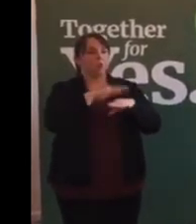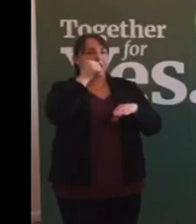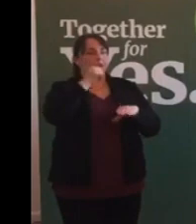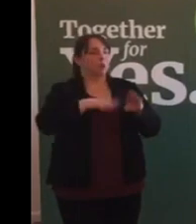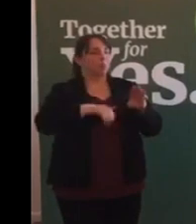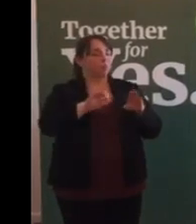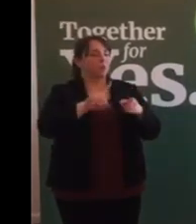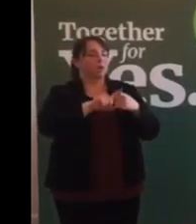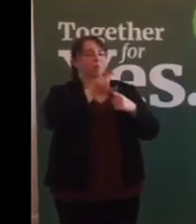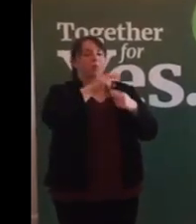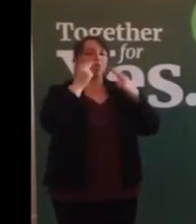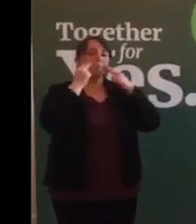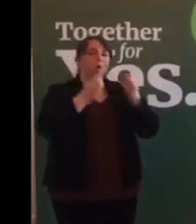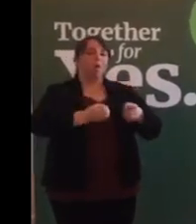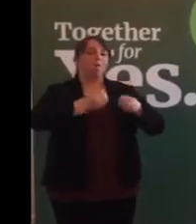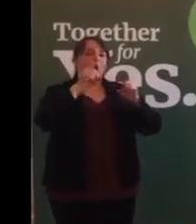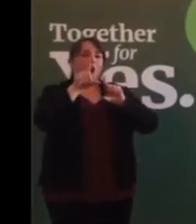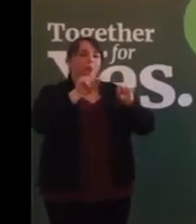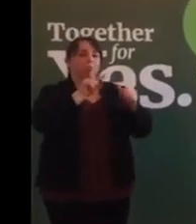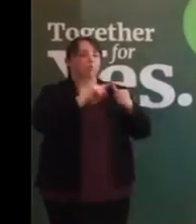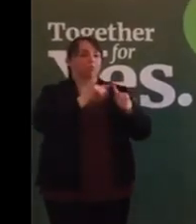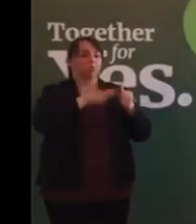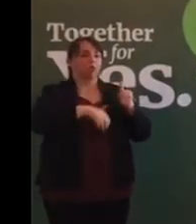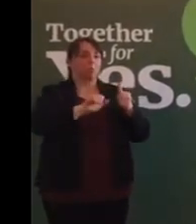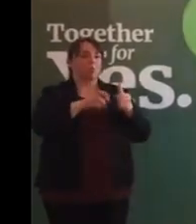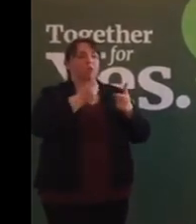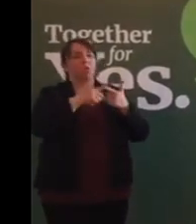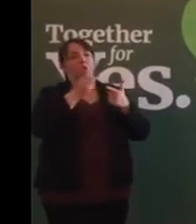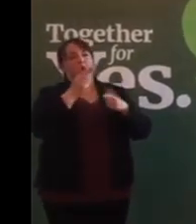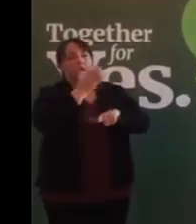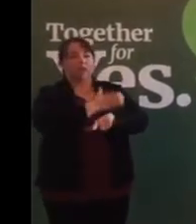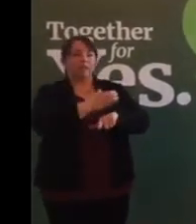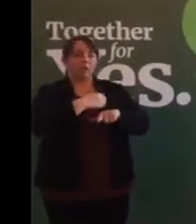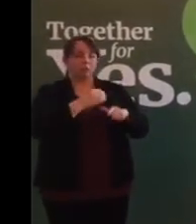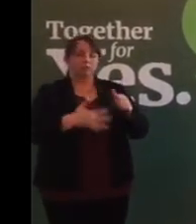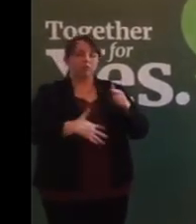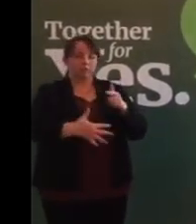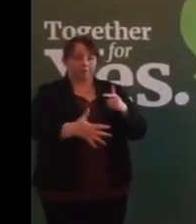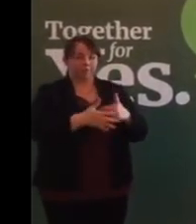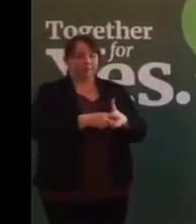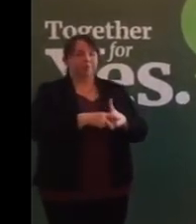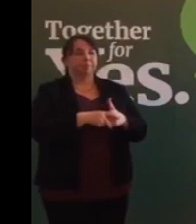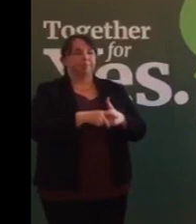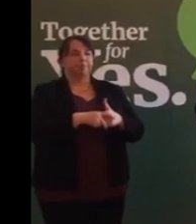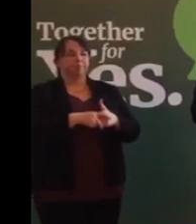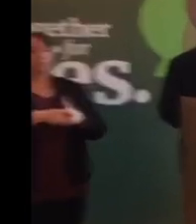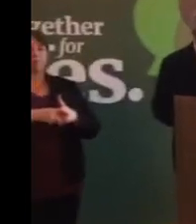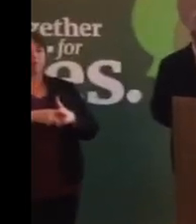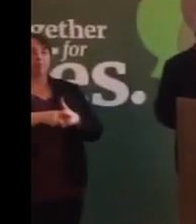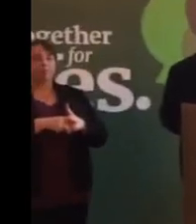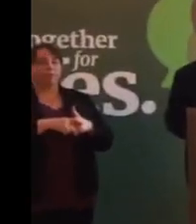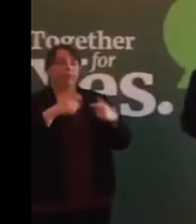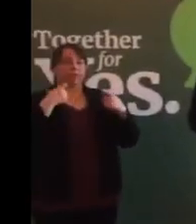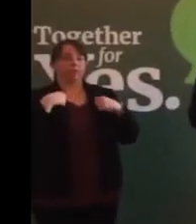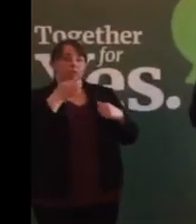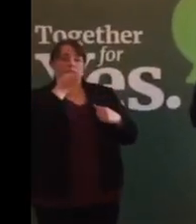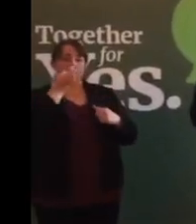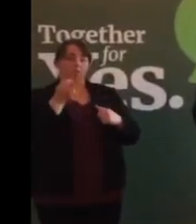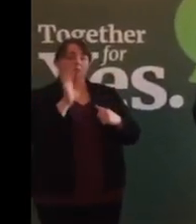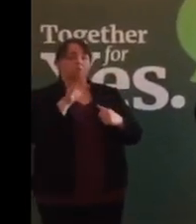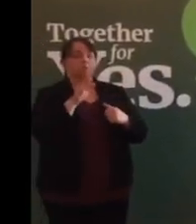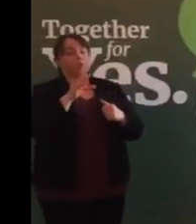Patients are usually offered the option of either termination or continuation of the pregnancy. Senior Counsel then asked,